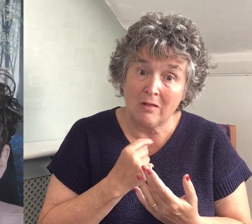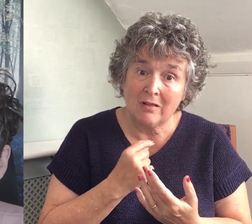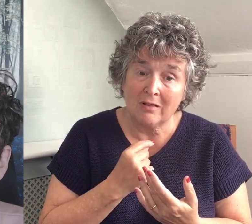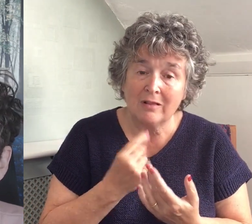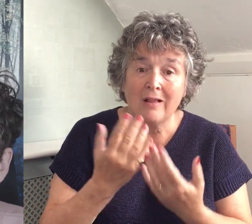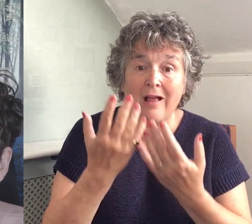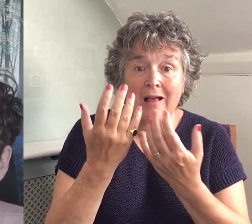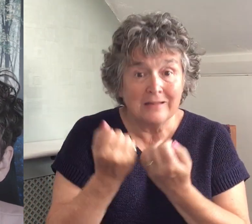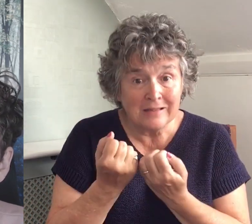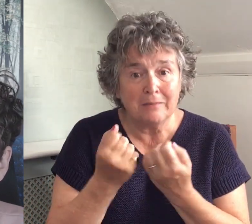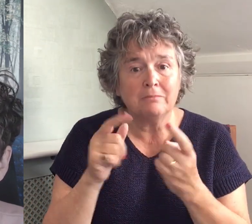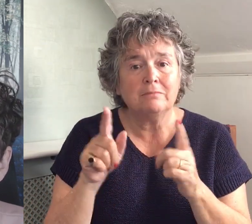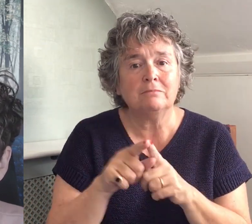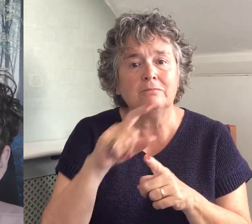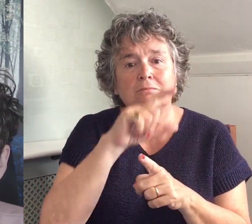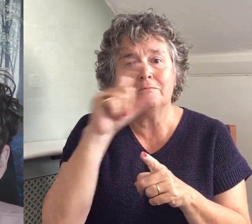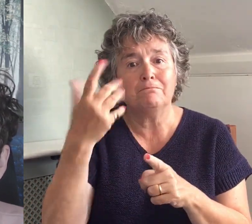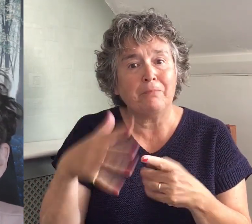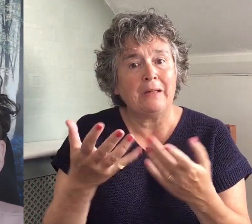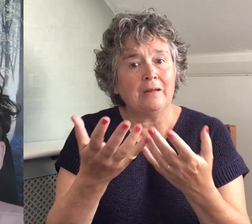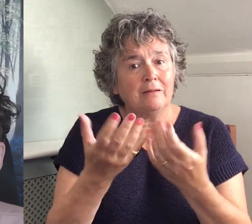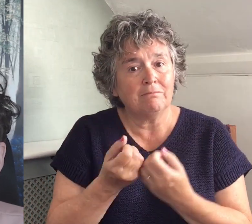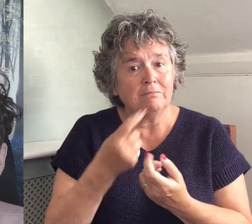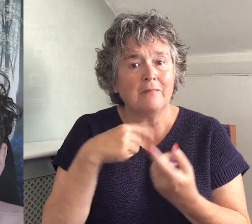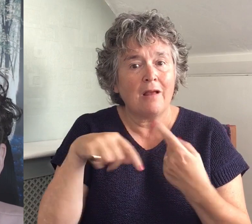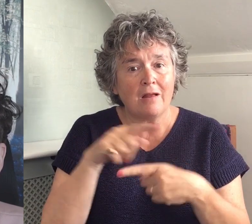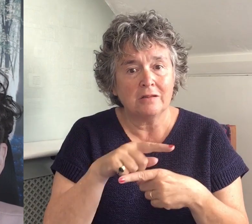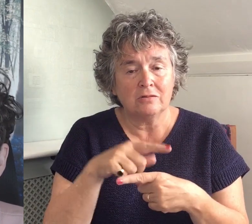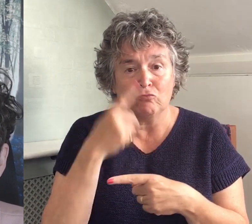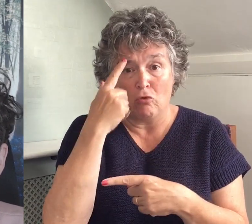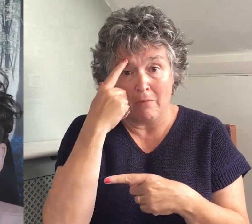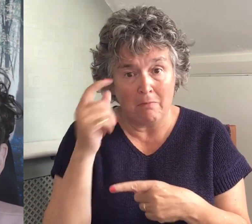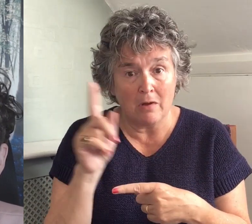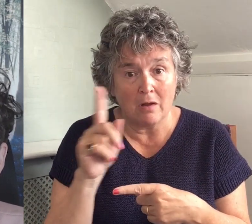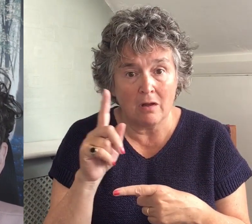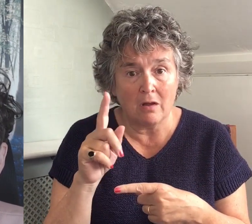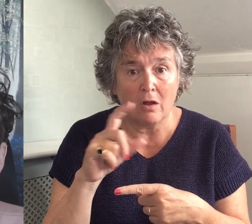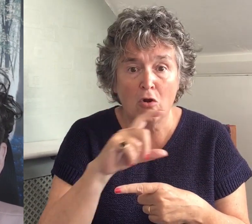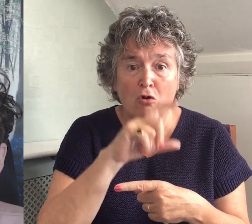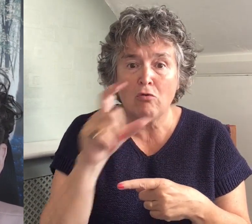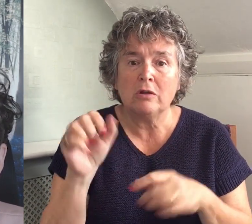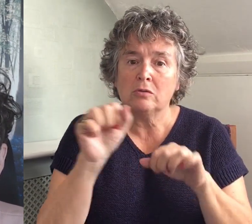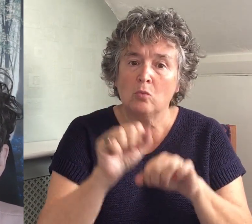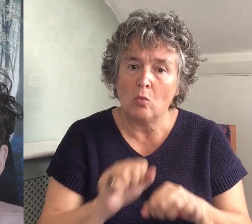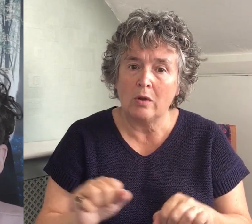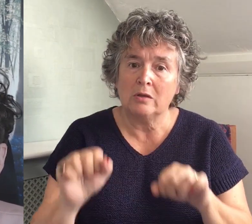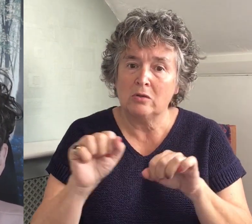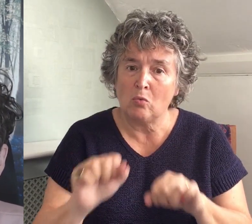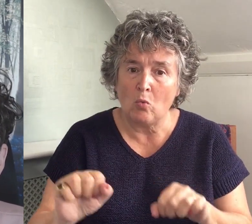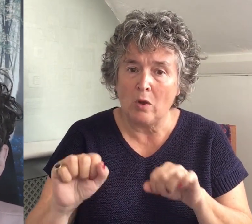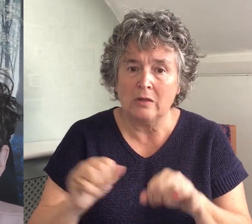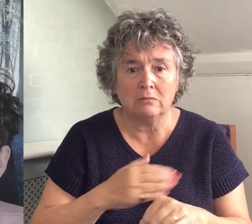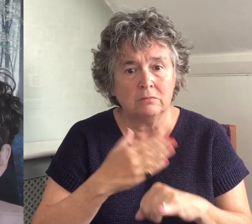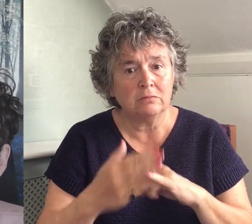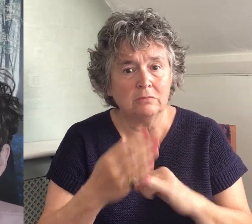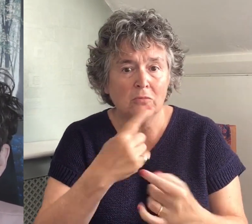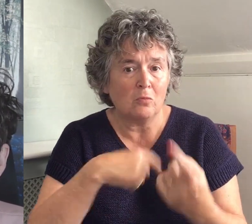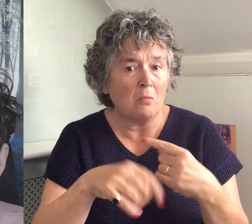like Christ accepted us. And remember, Christ didn't wait until we had the right views or behaviours before he accepted